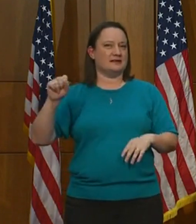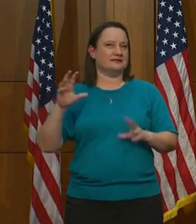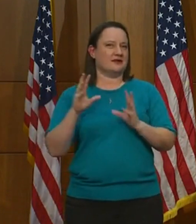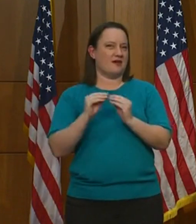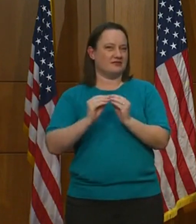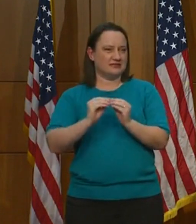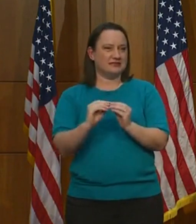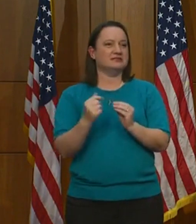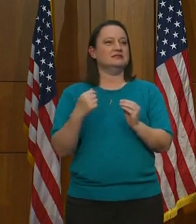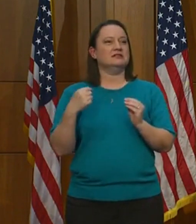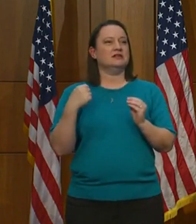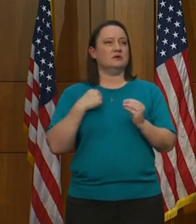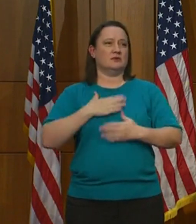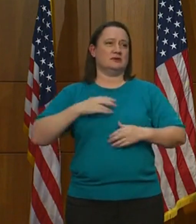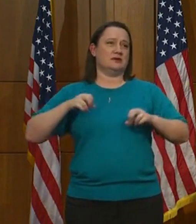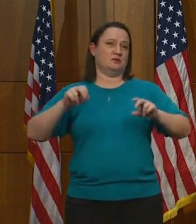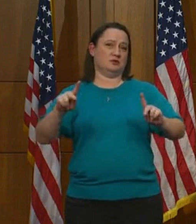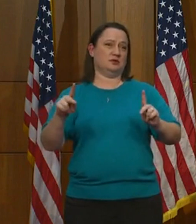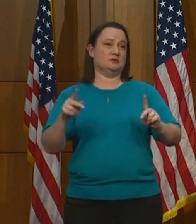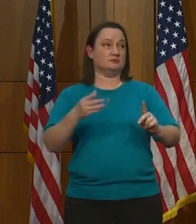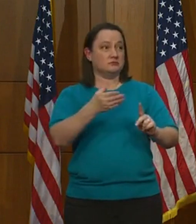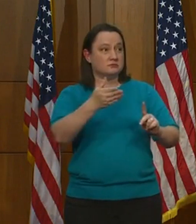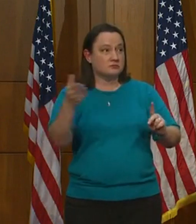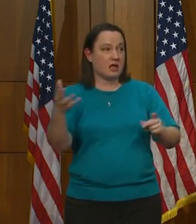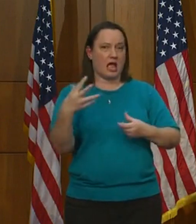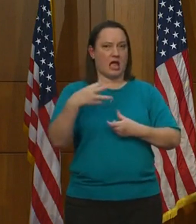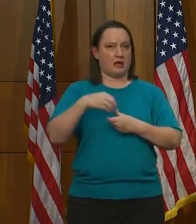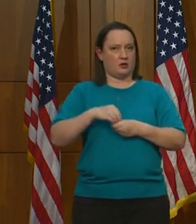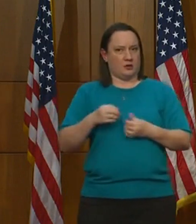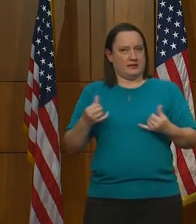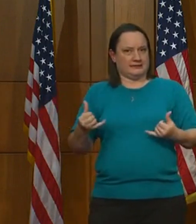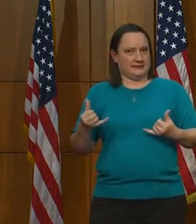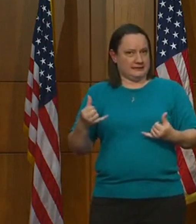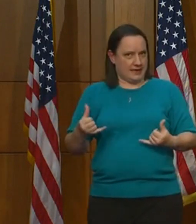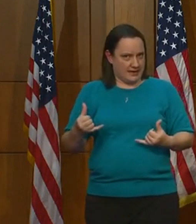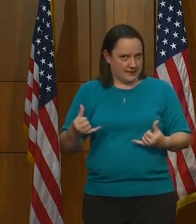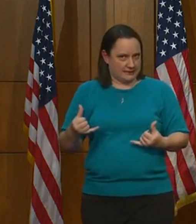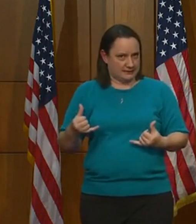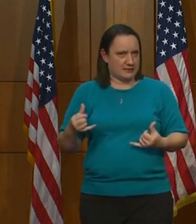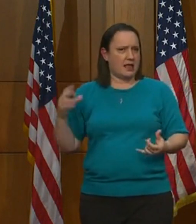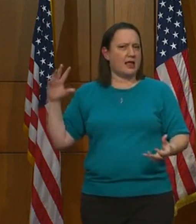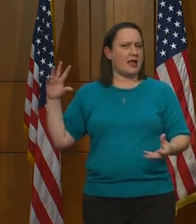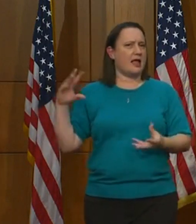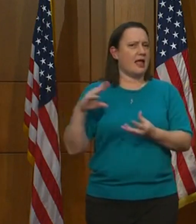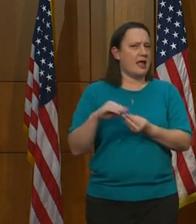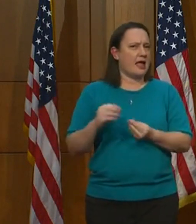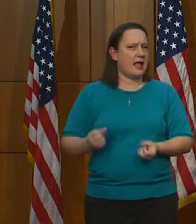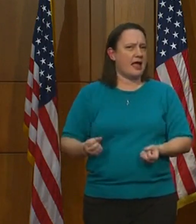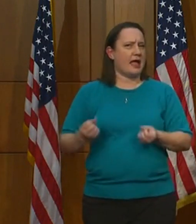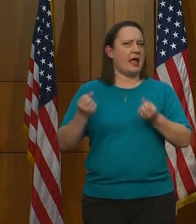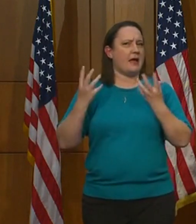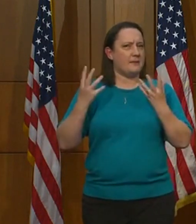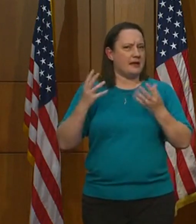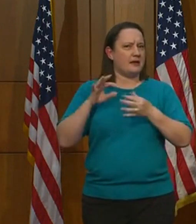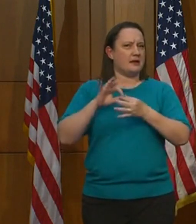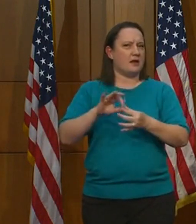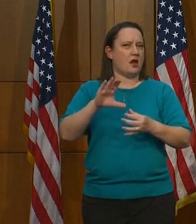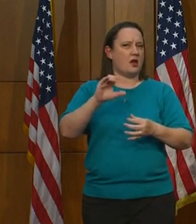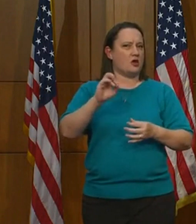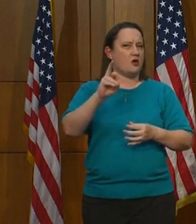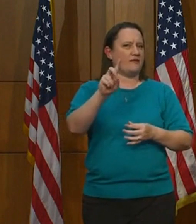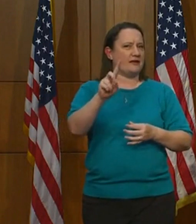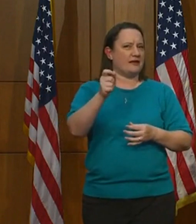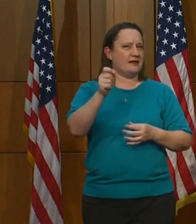appreciate the opportunity. So I would like to know, including today's press conference, how many press conferences have we had related to COVID